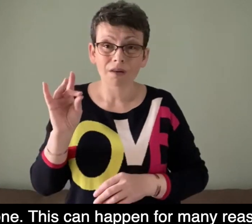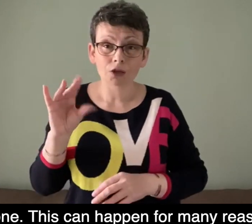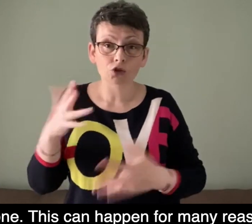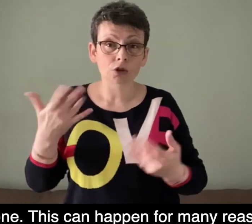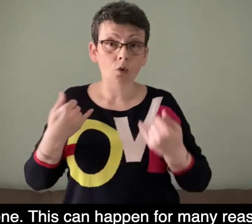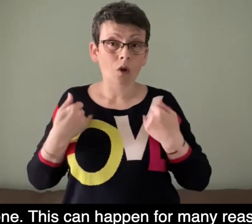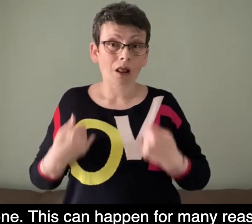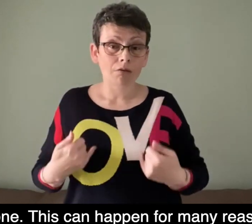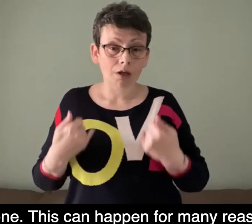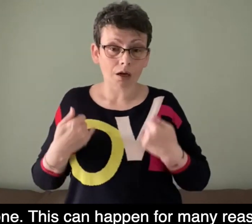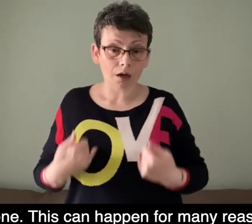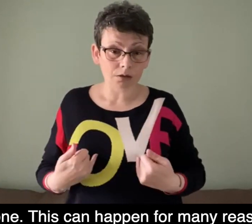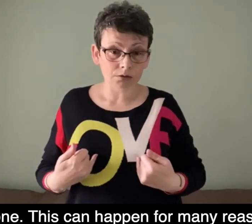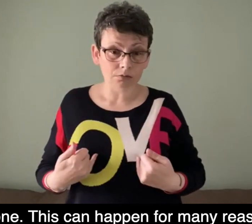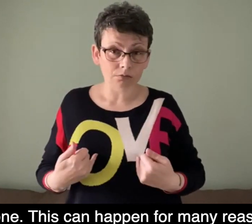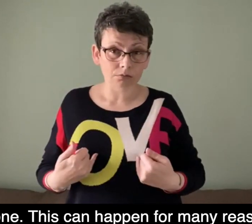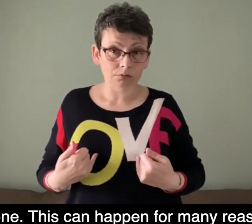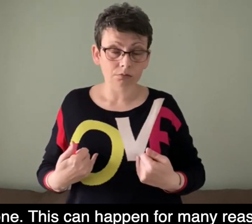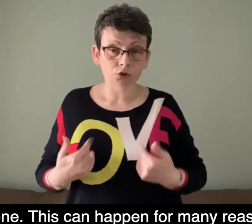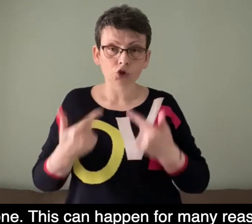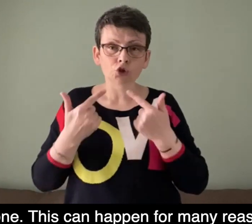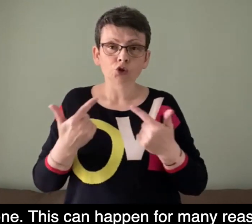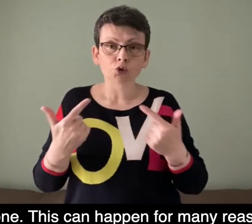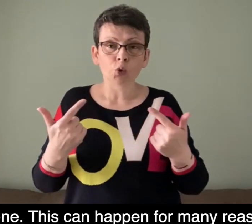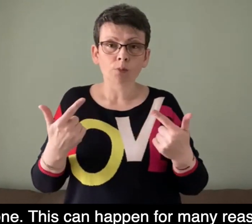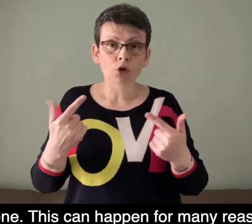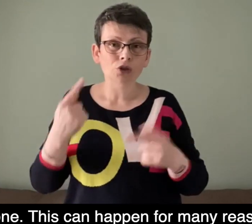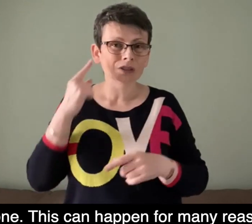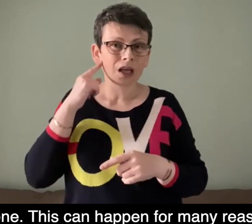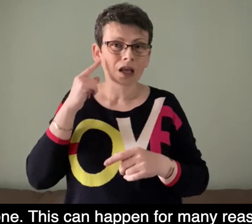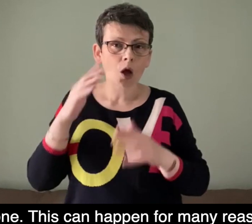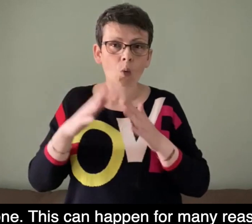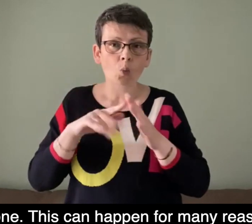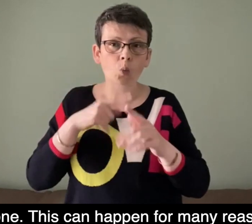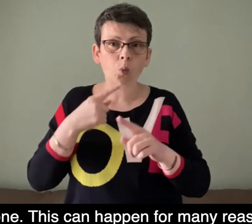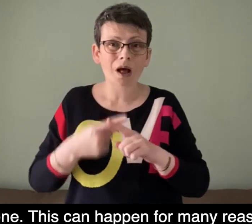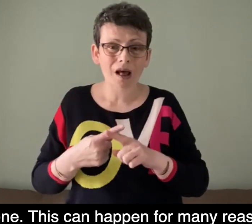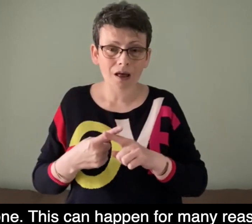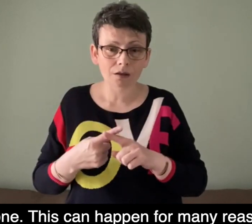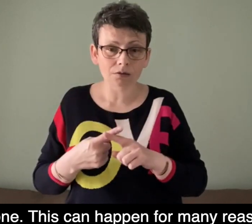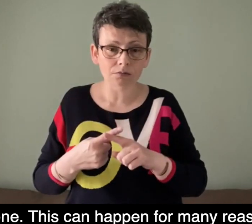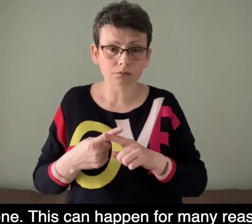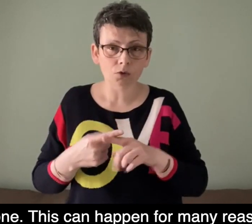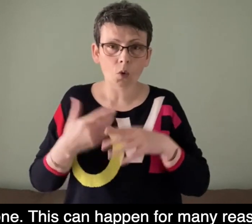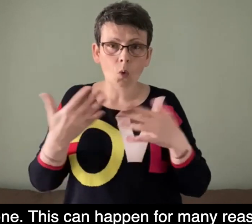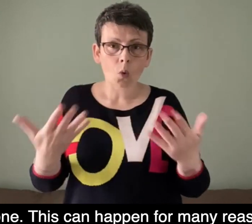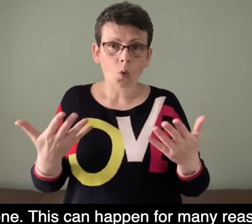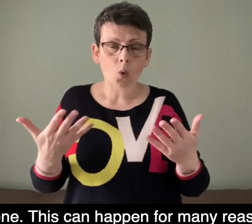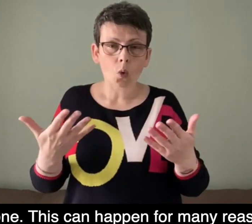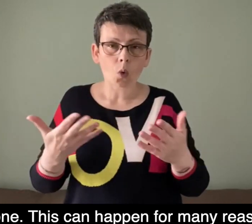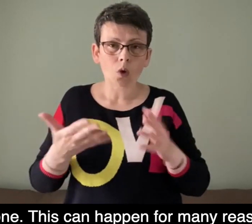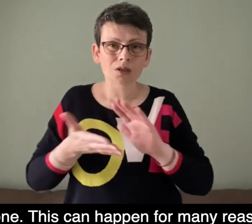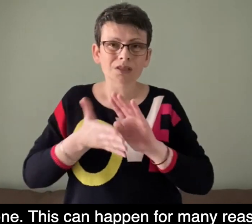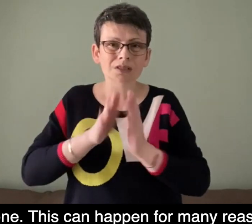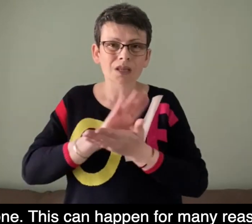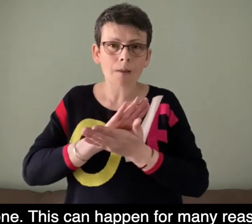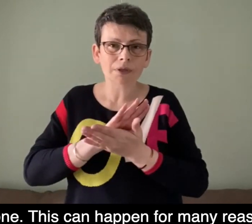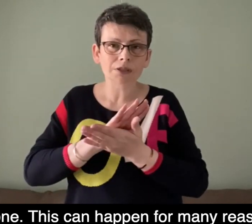a build-up of earwax, damage to the